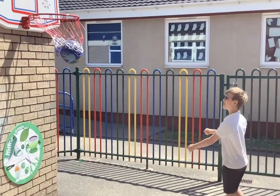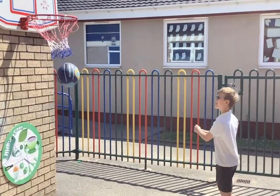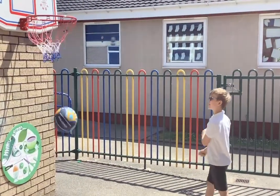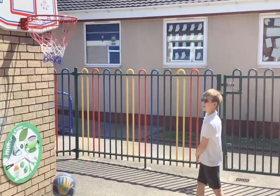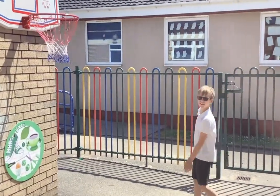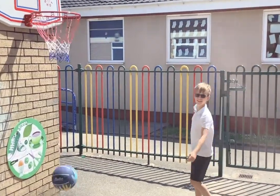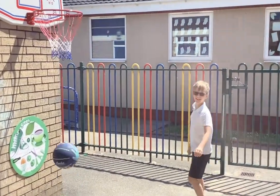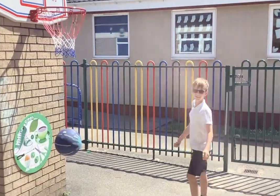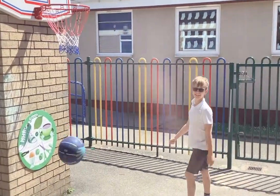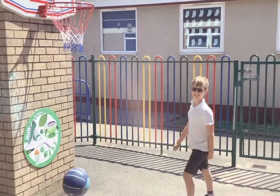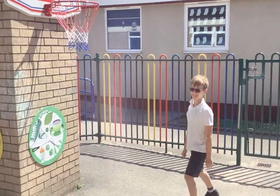day